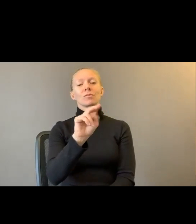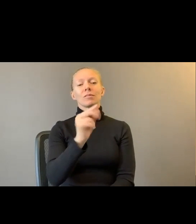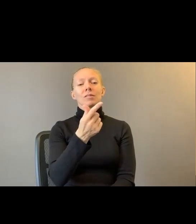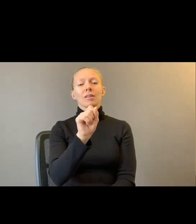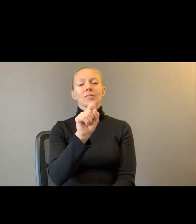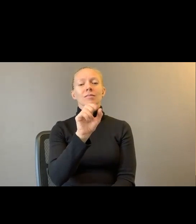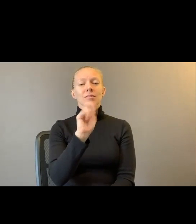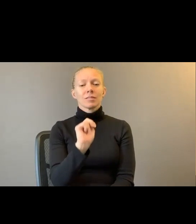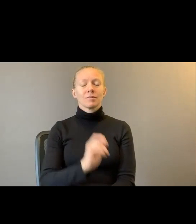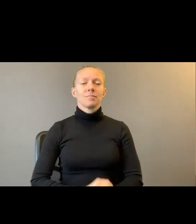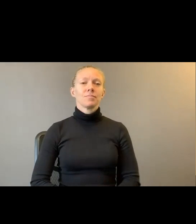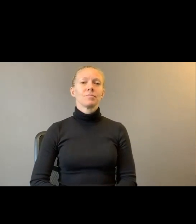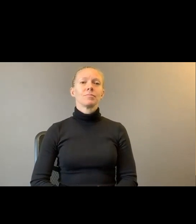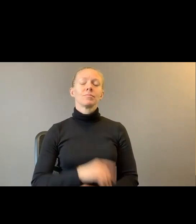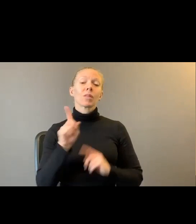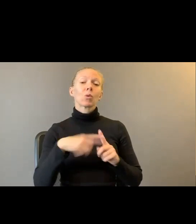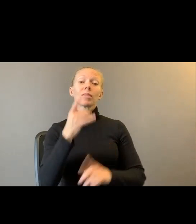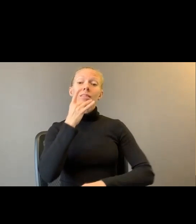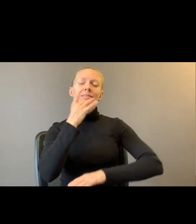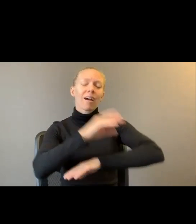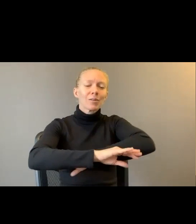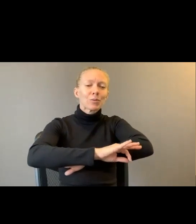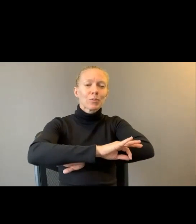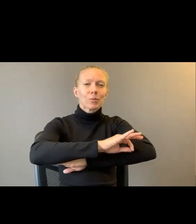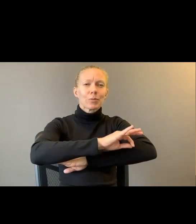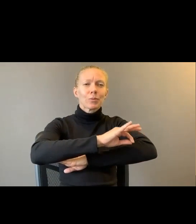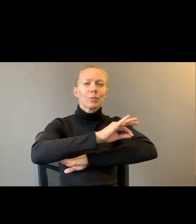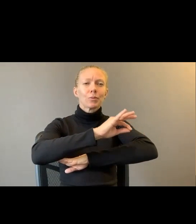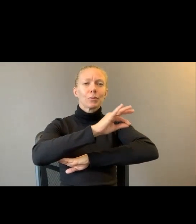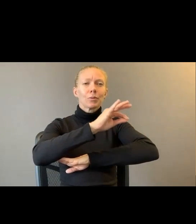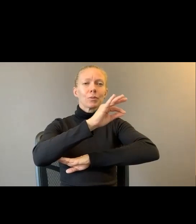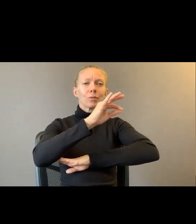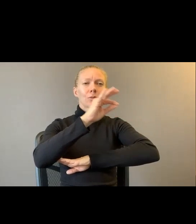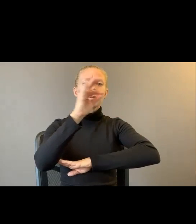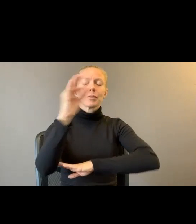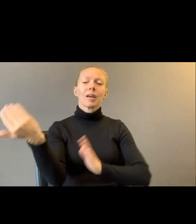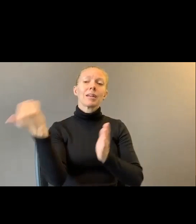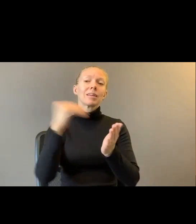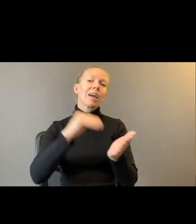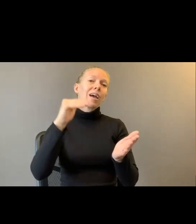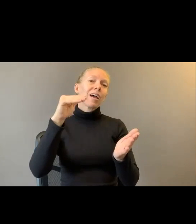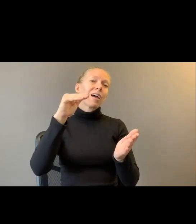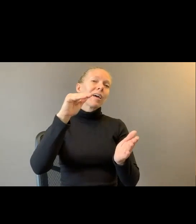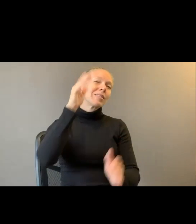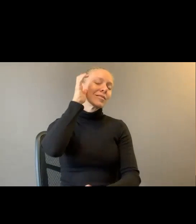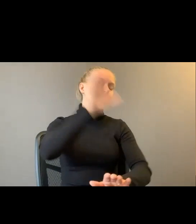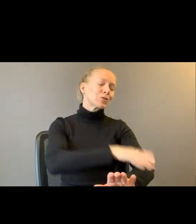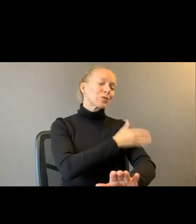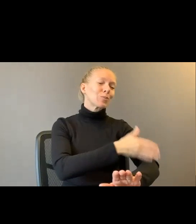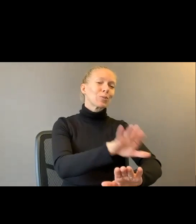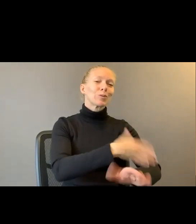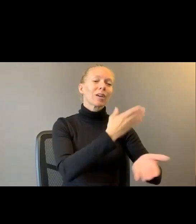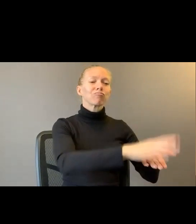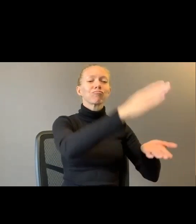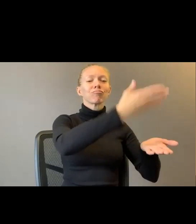When the light wakes and finds again the music of brooms in Mexico. When daylight pulls